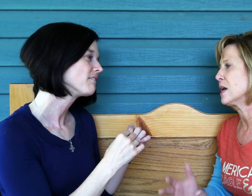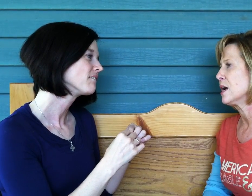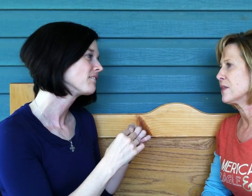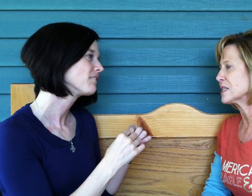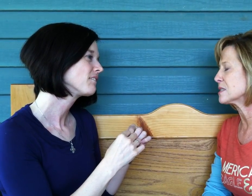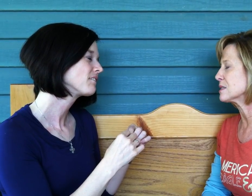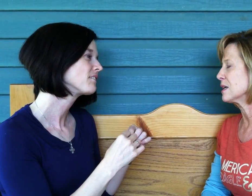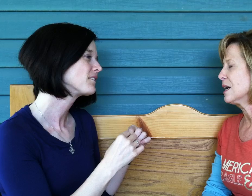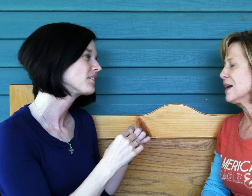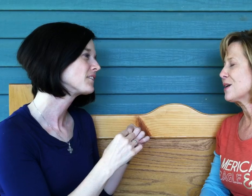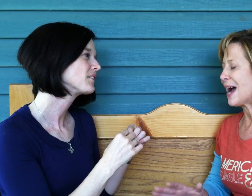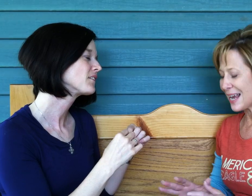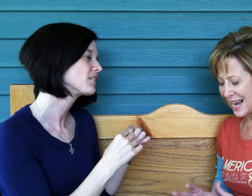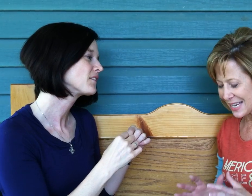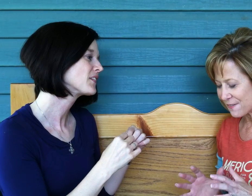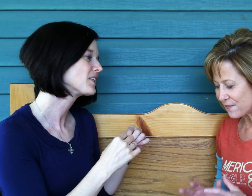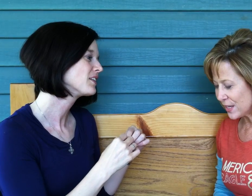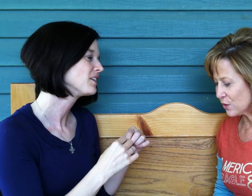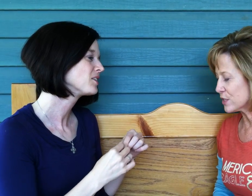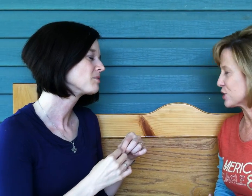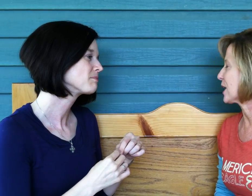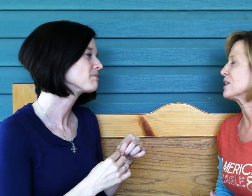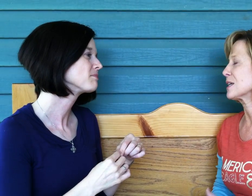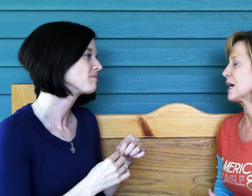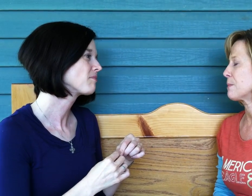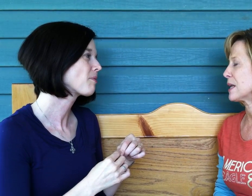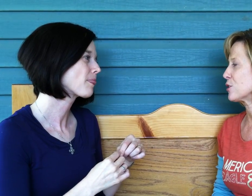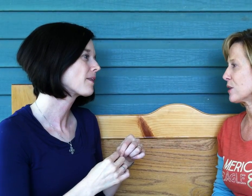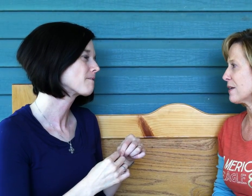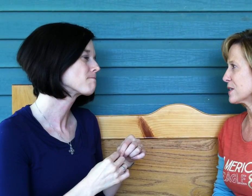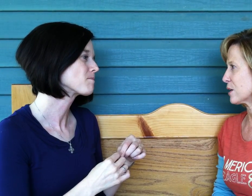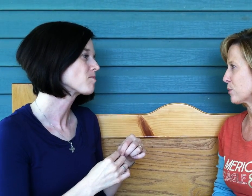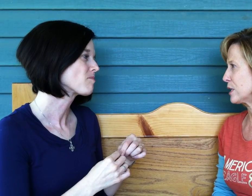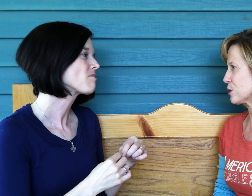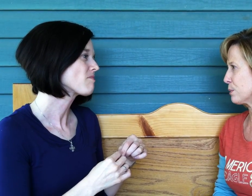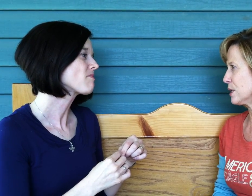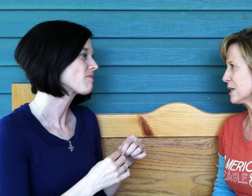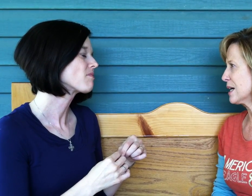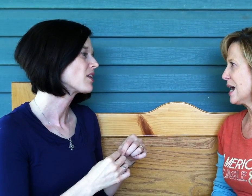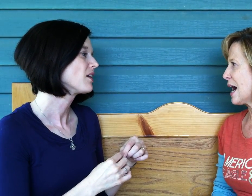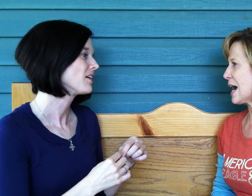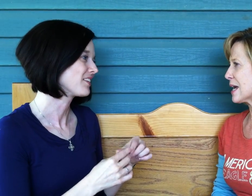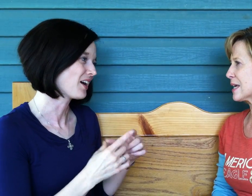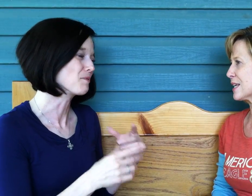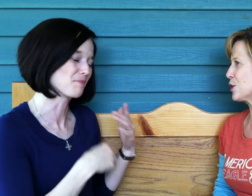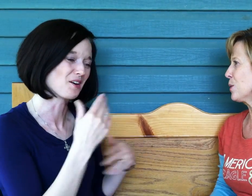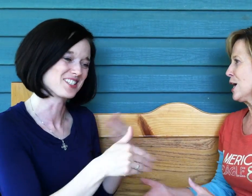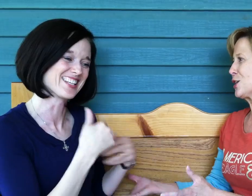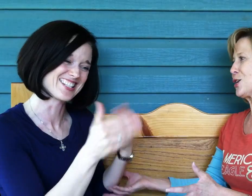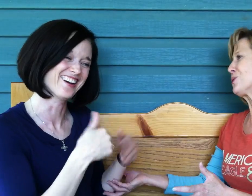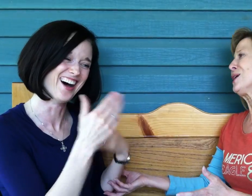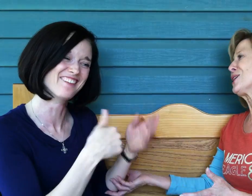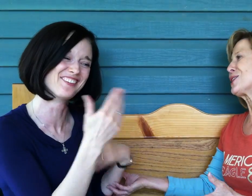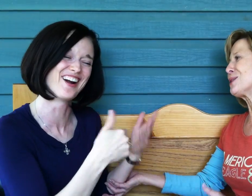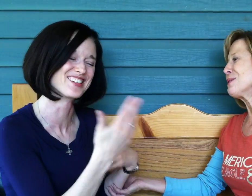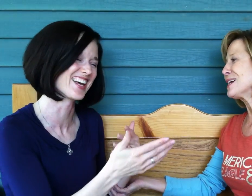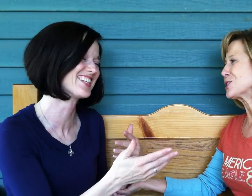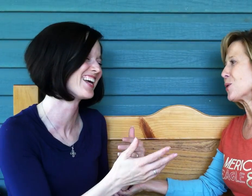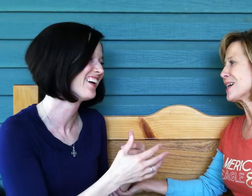I can feel the change that God made in your life as I read your book. I'm in process still. I'm in process. You join